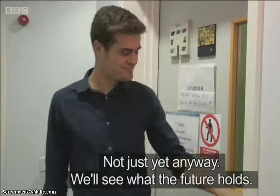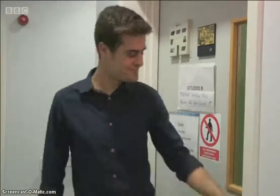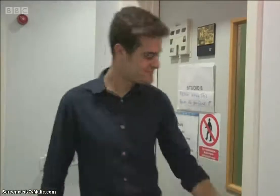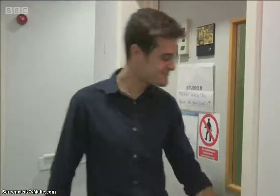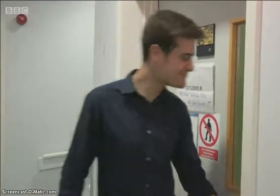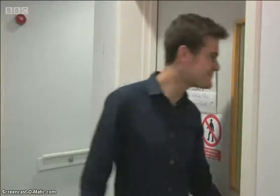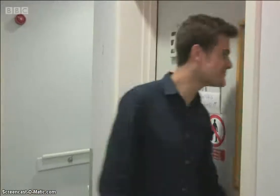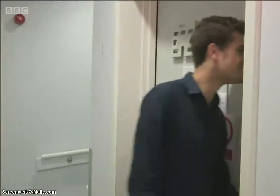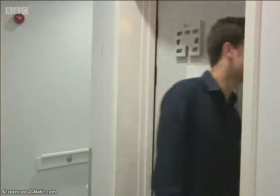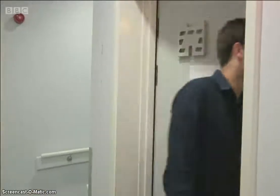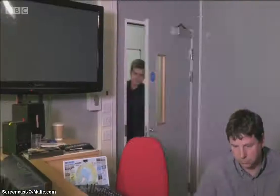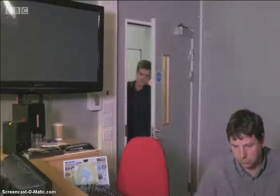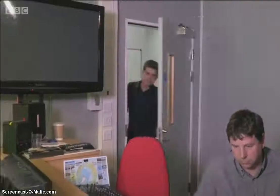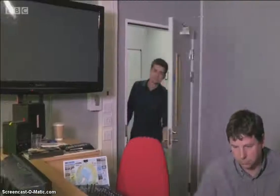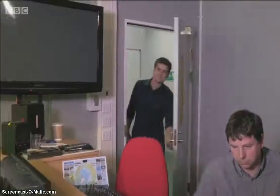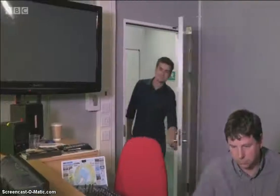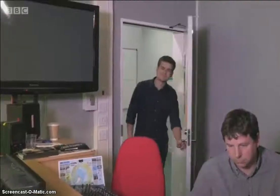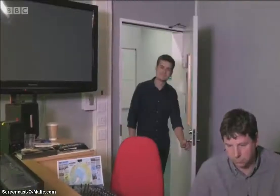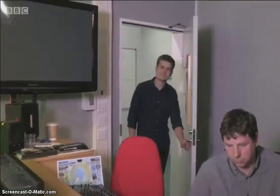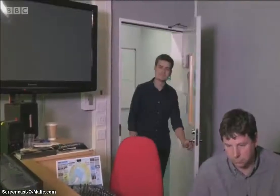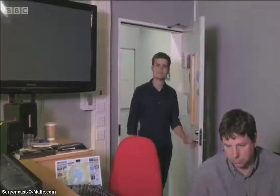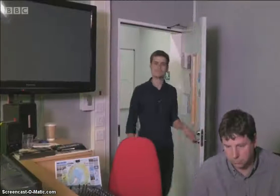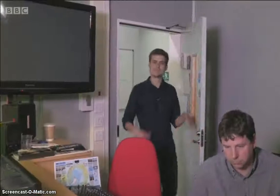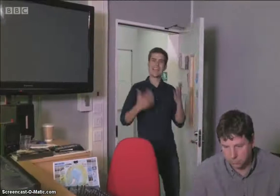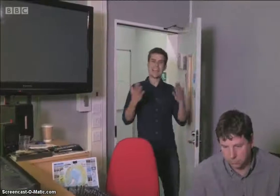what the future holds.